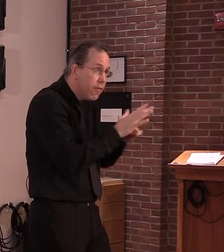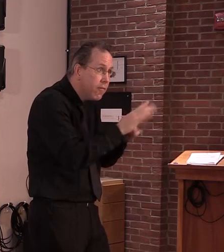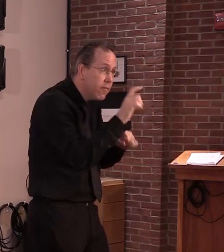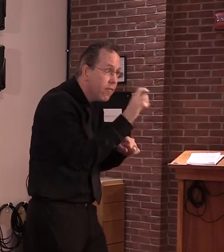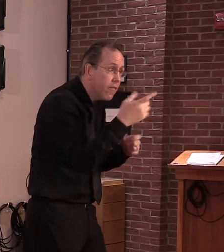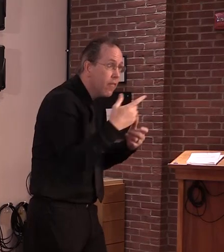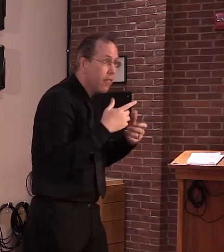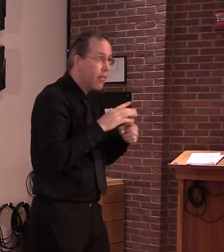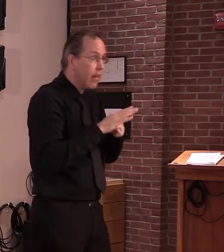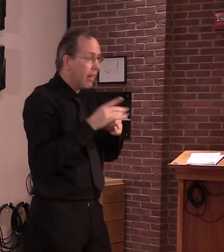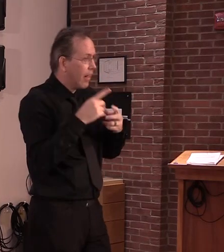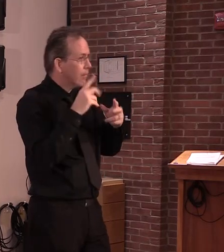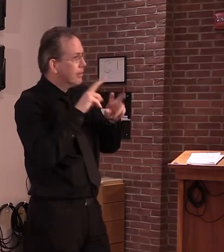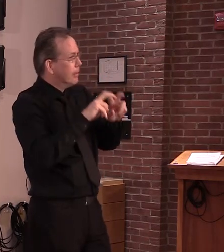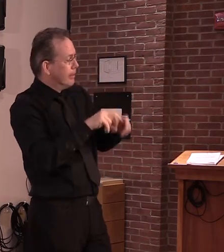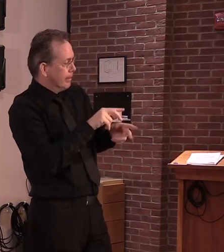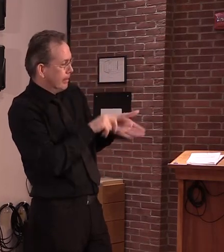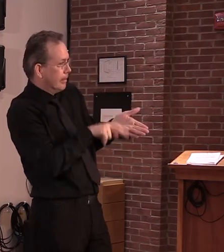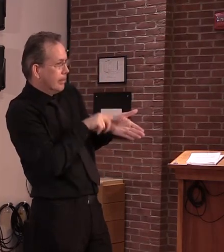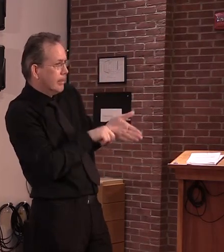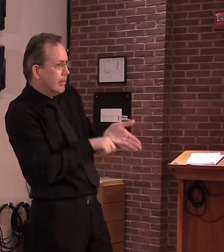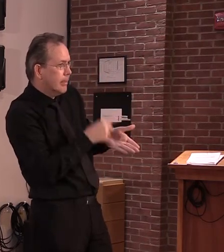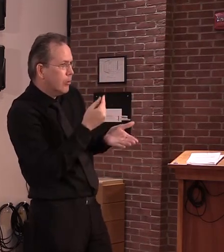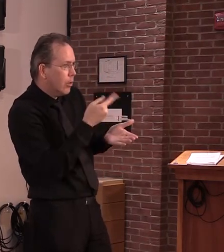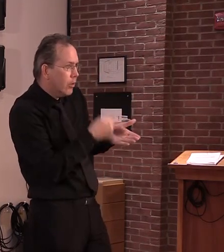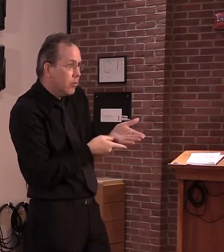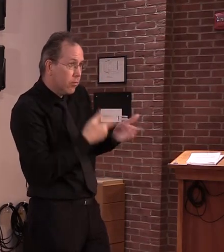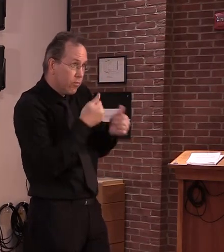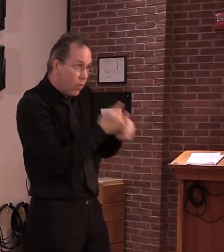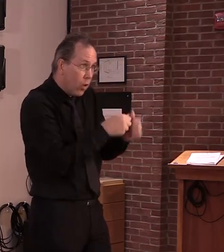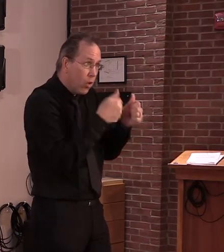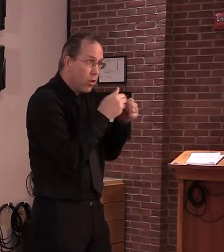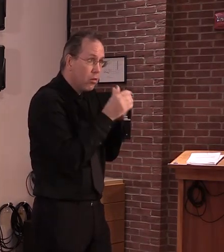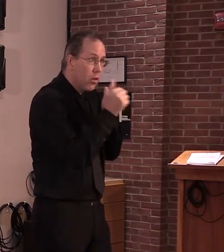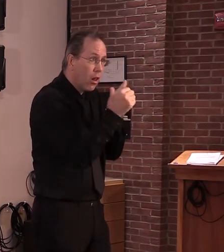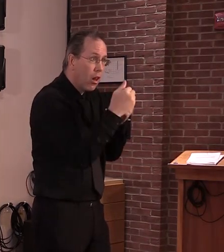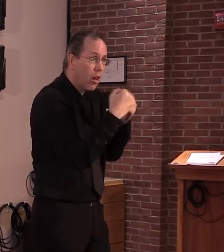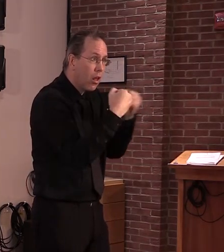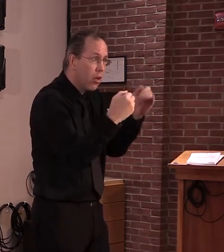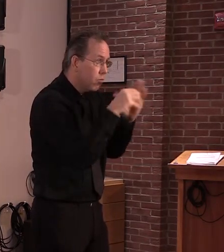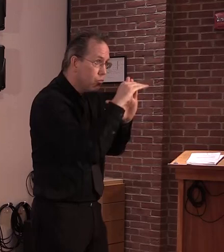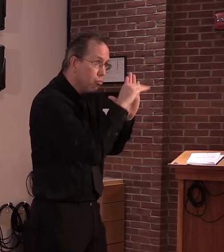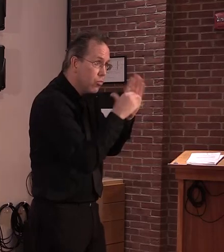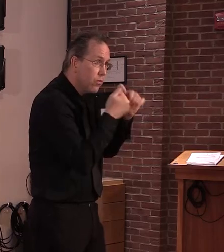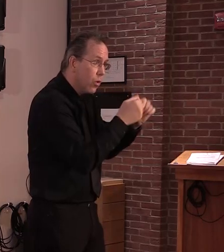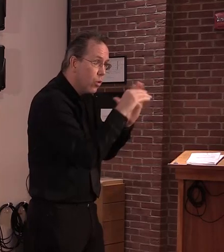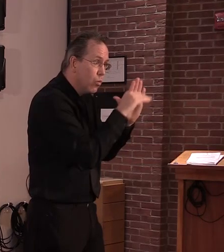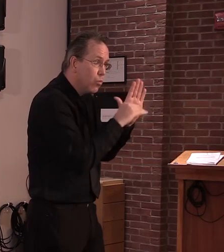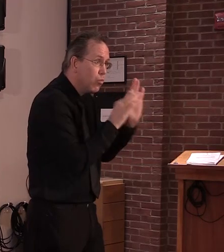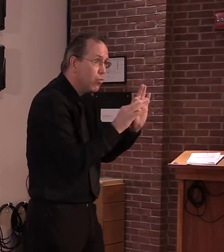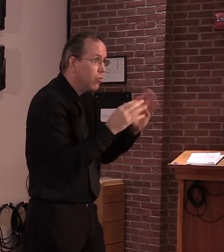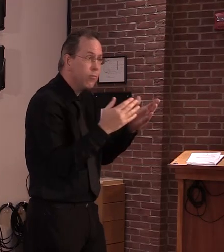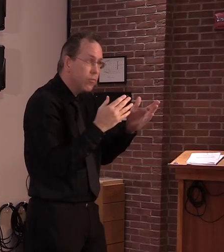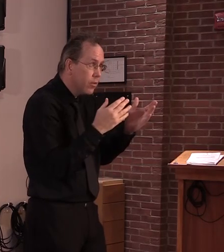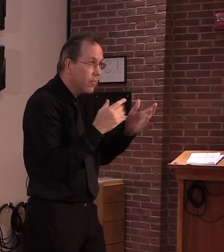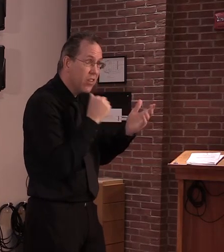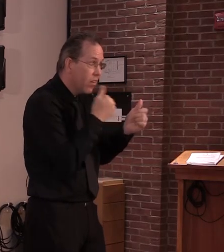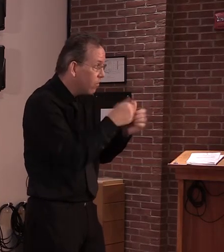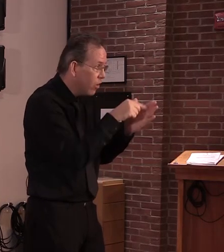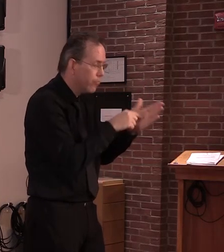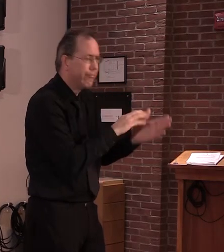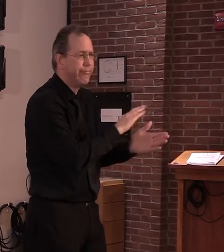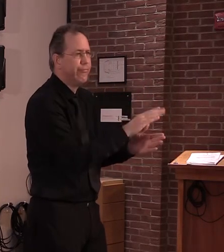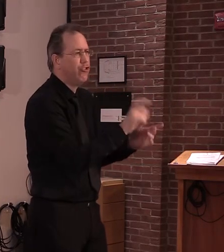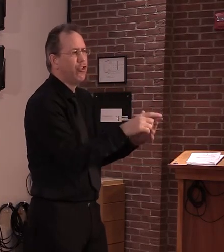decision of whether they can comply or not. And if they can't comply, then they will have to make the decision of what they're going to do.